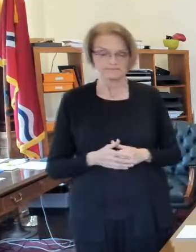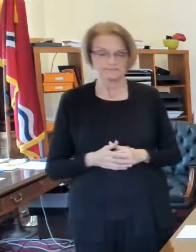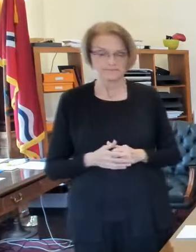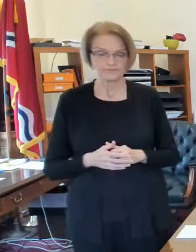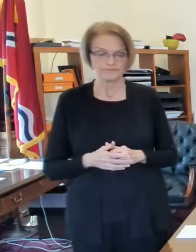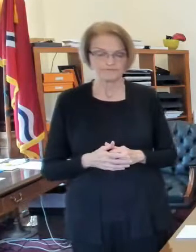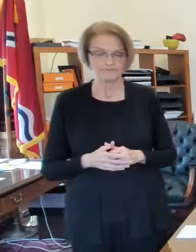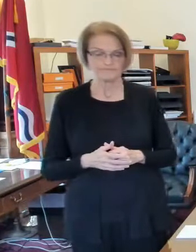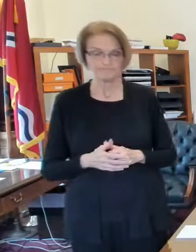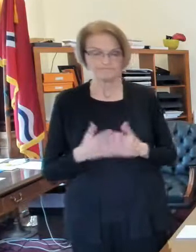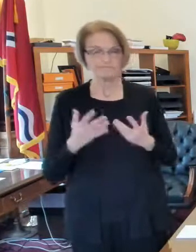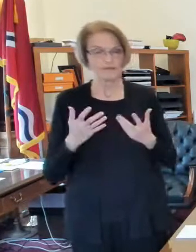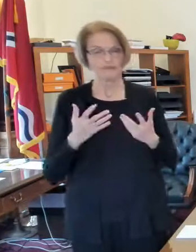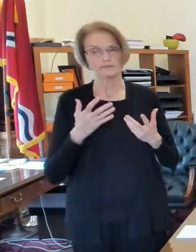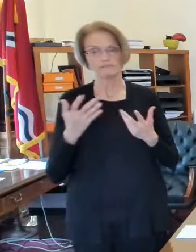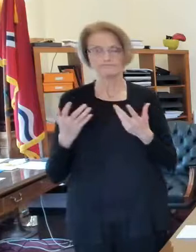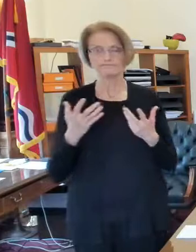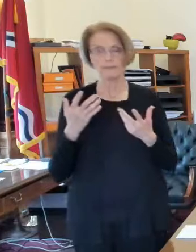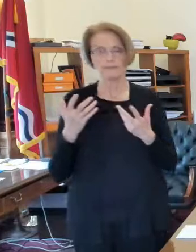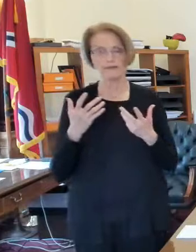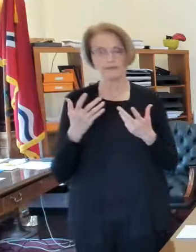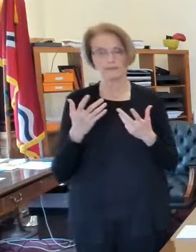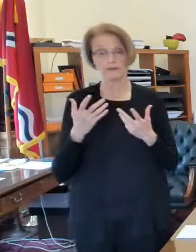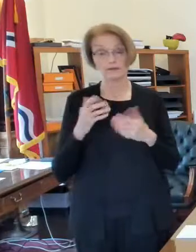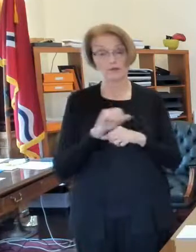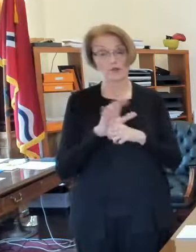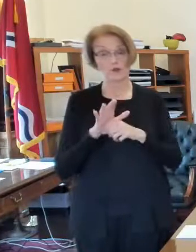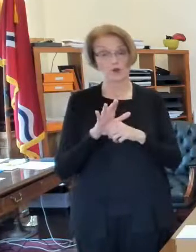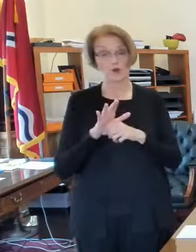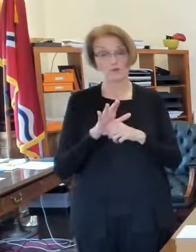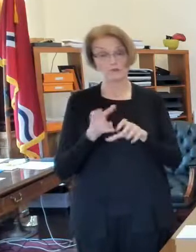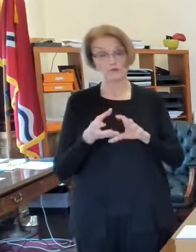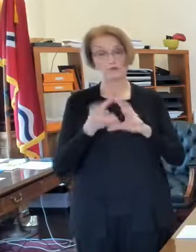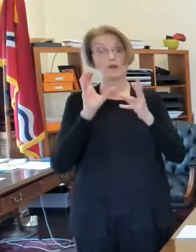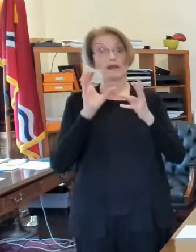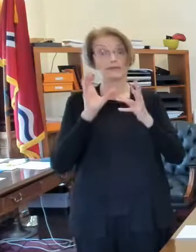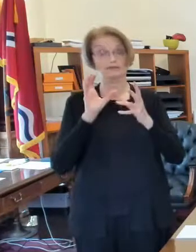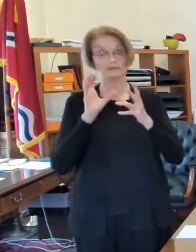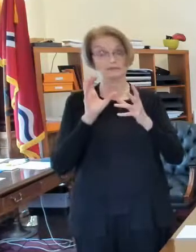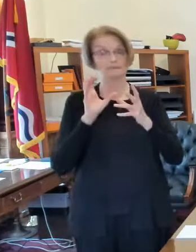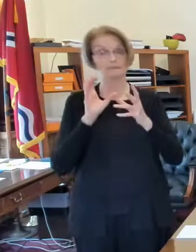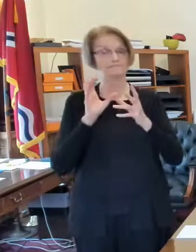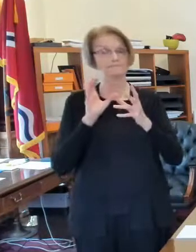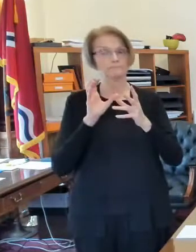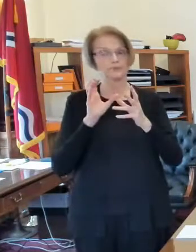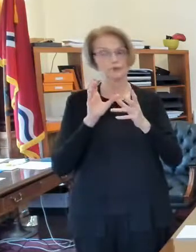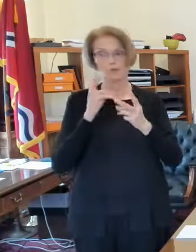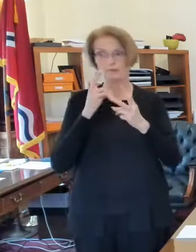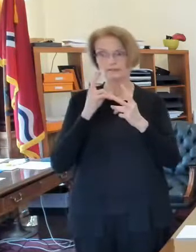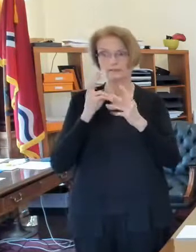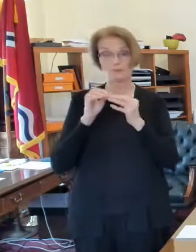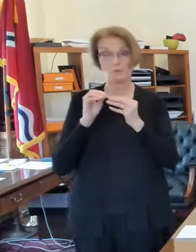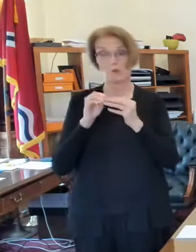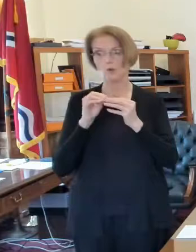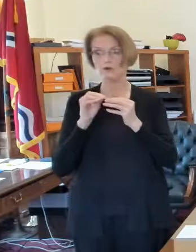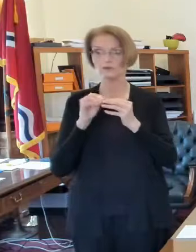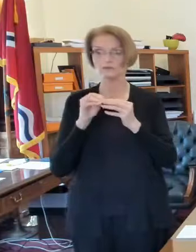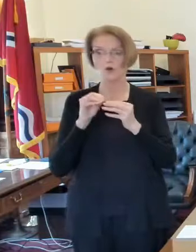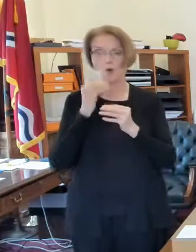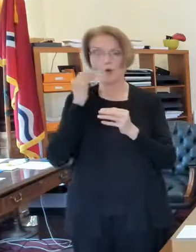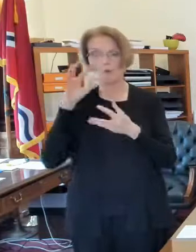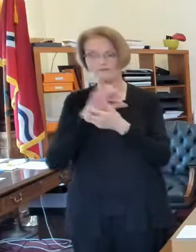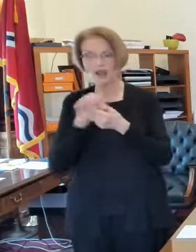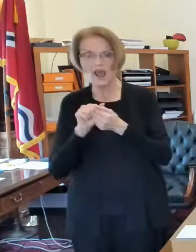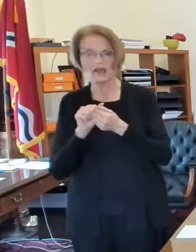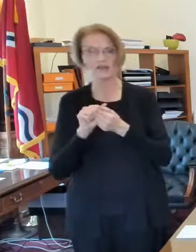um there's there's a lot of results from this covid crisis that we're in now we're seeing more domestic violence we're seeing